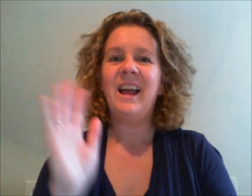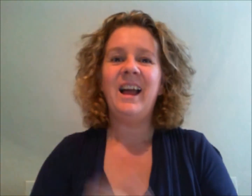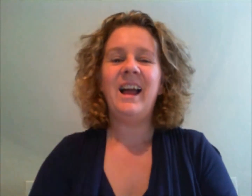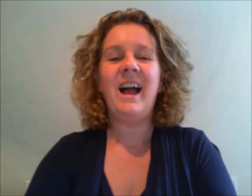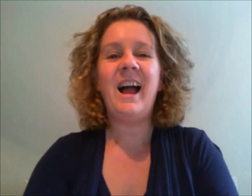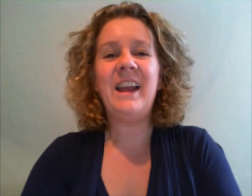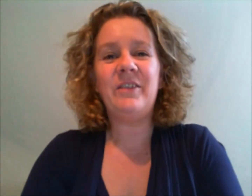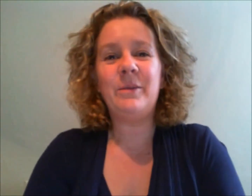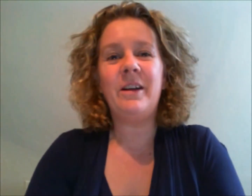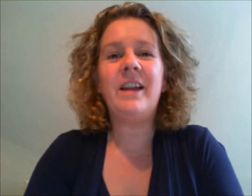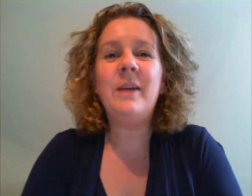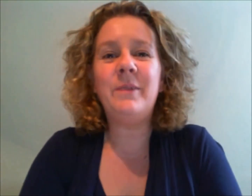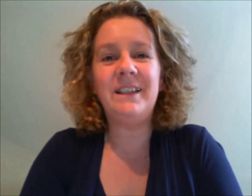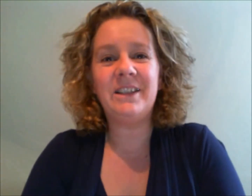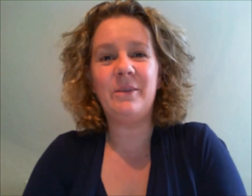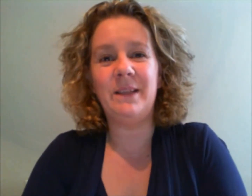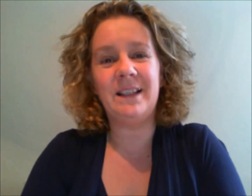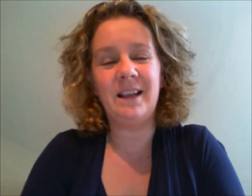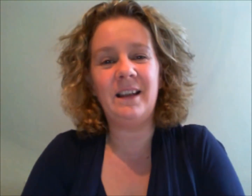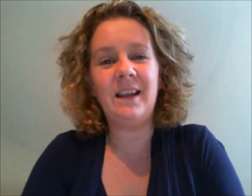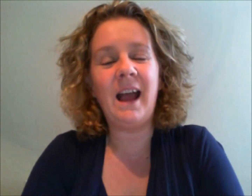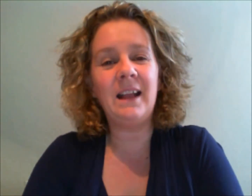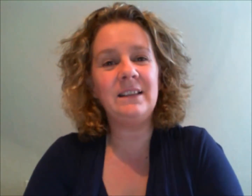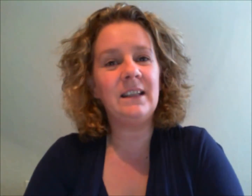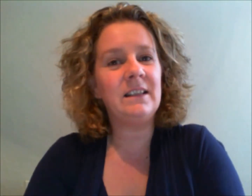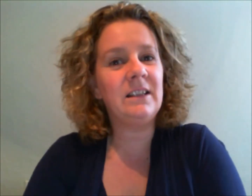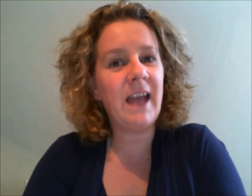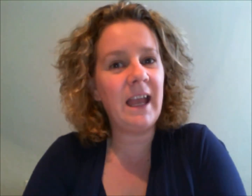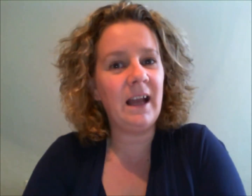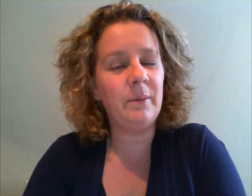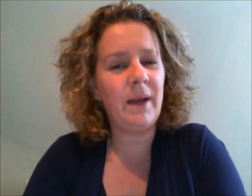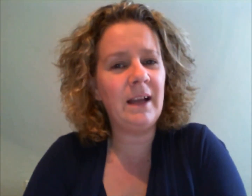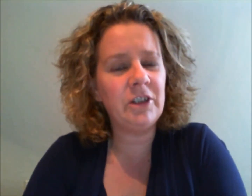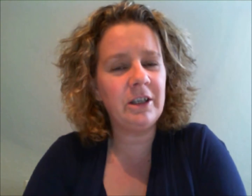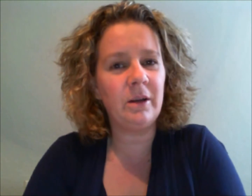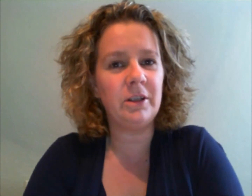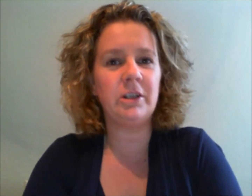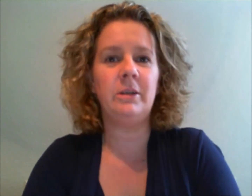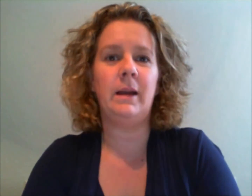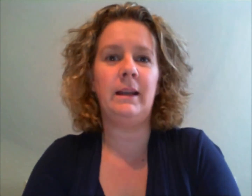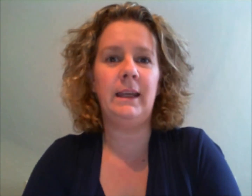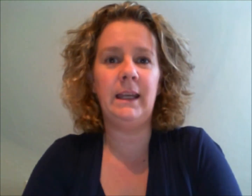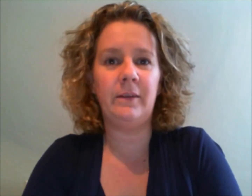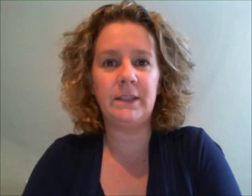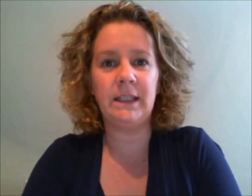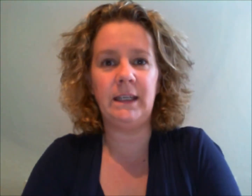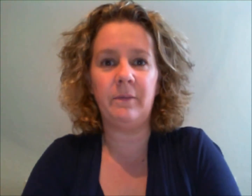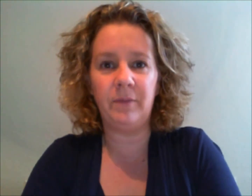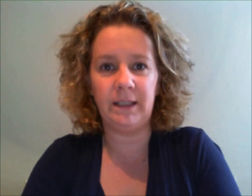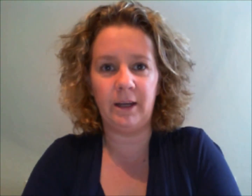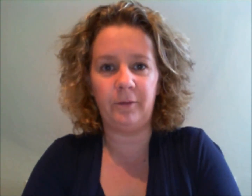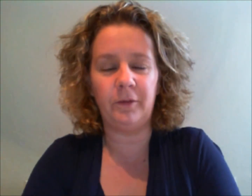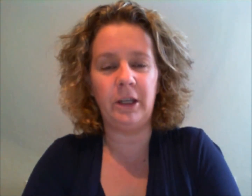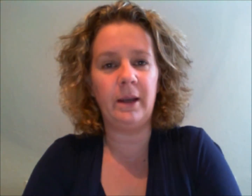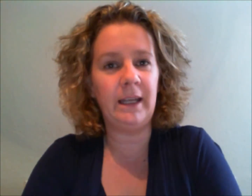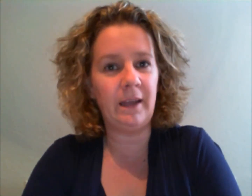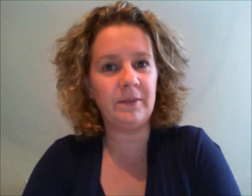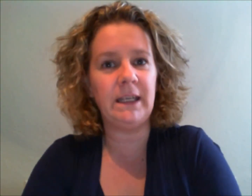hi everyone I'm Wendy Tomlinson and today I'm actually going to do an EFT video for you an EFT